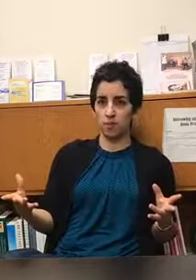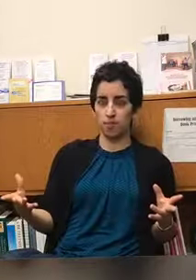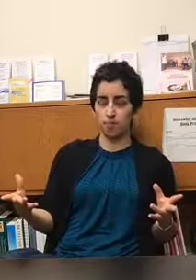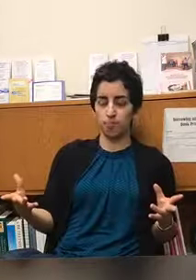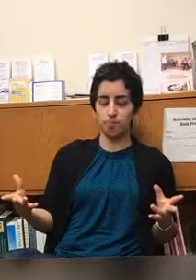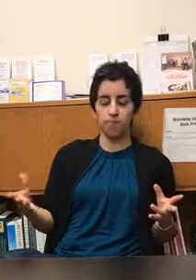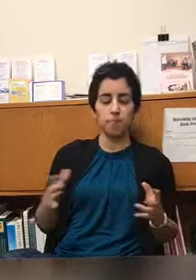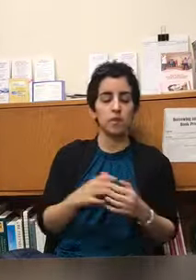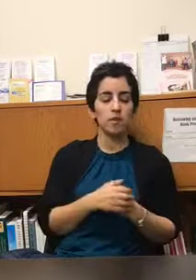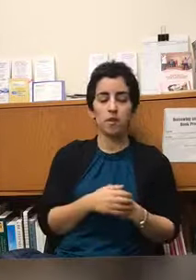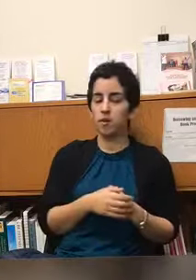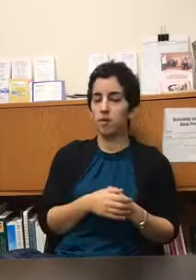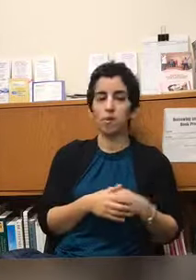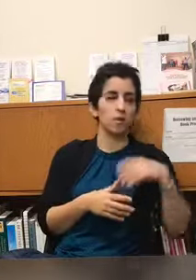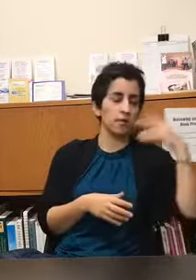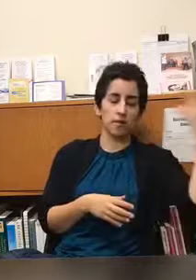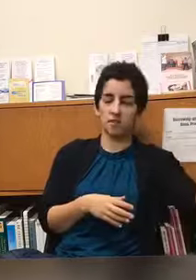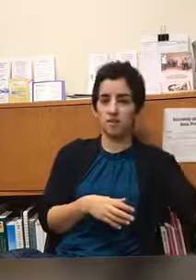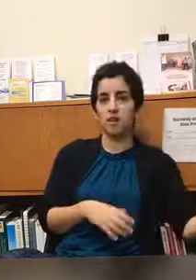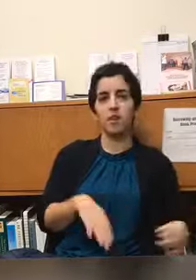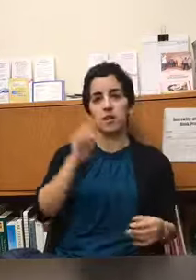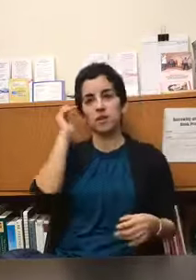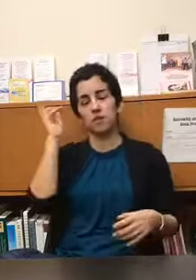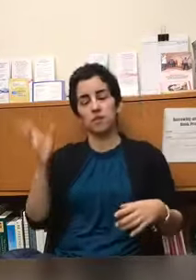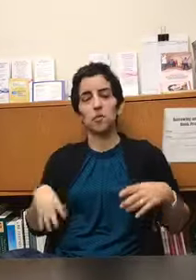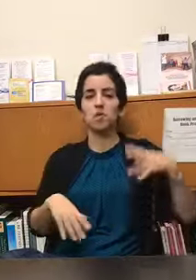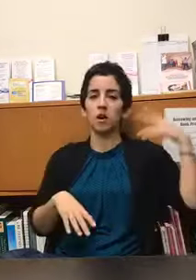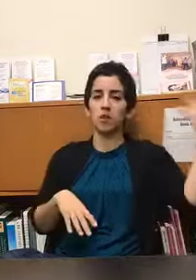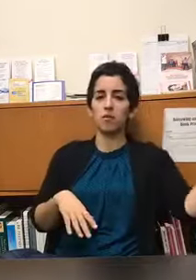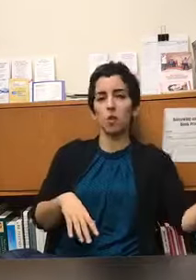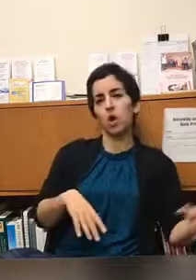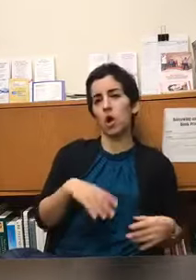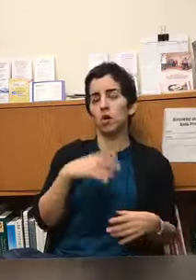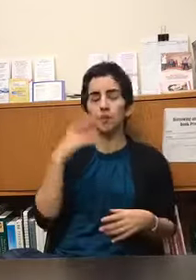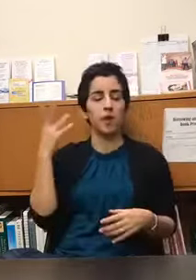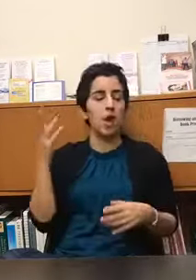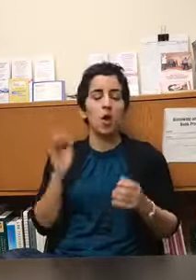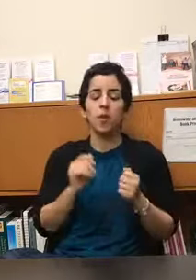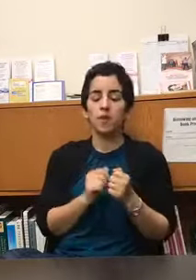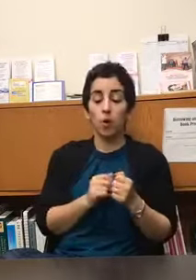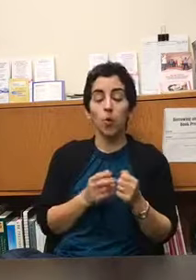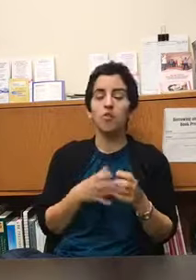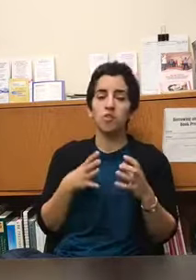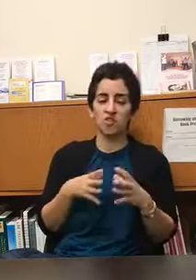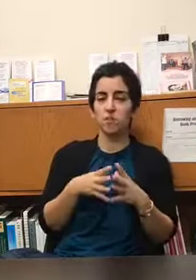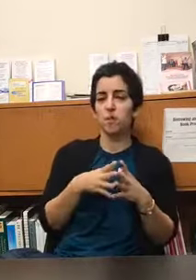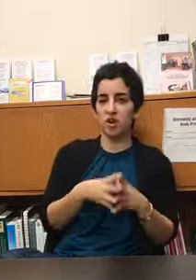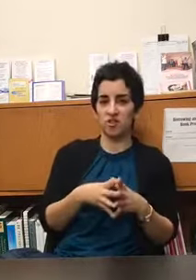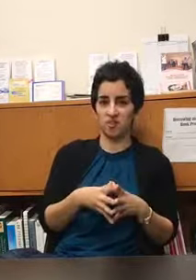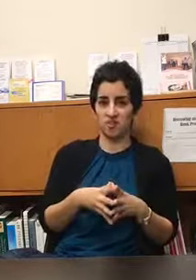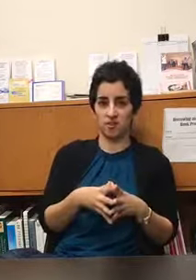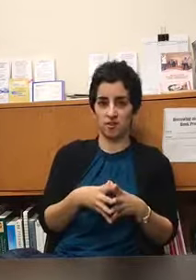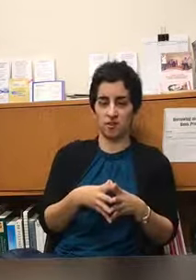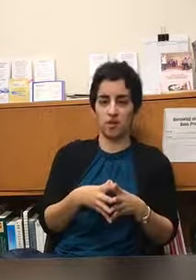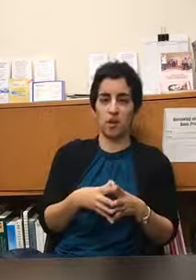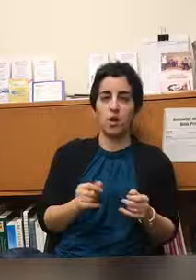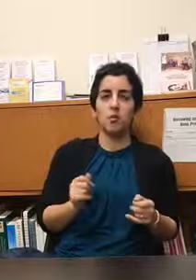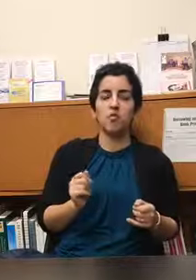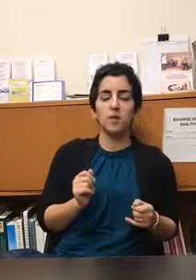you know listening to the tv listening to music on a phone call whatever or you can just be washing dishes which means